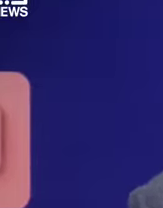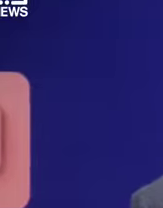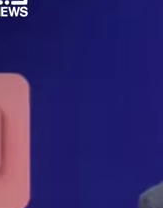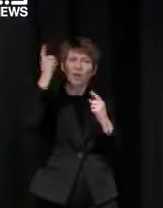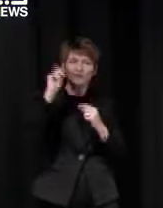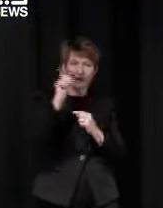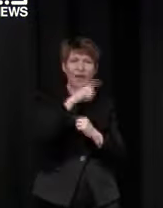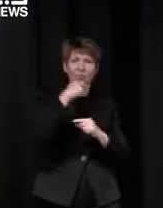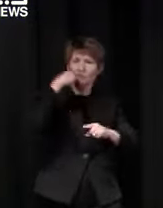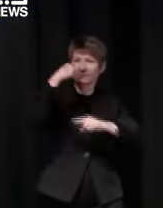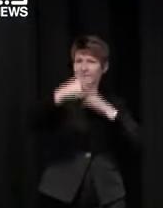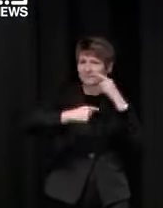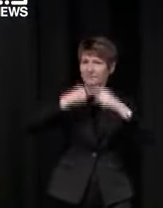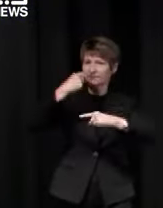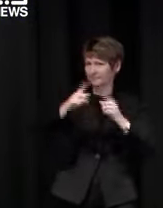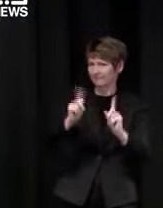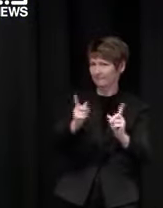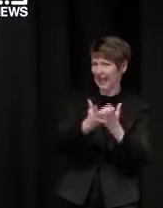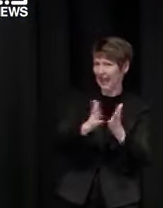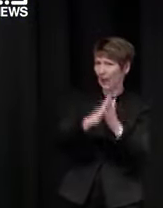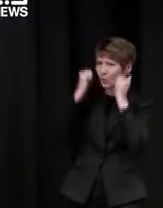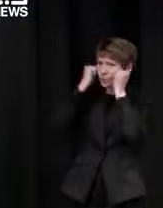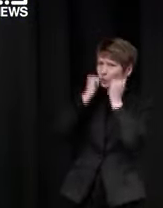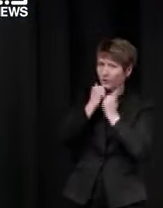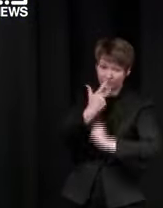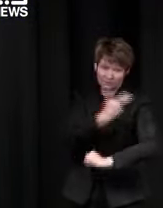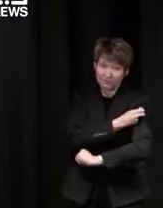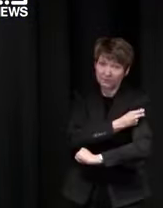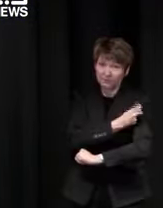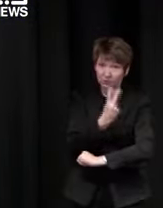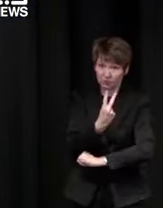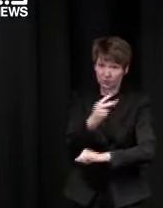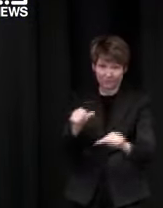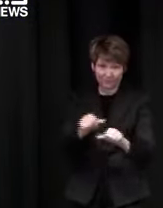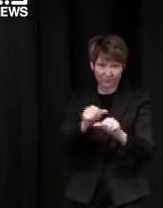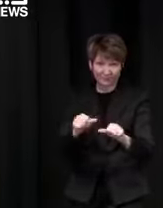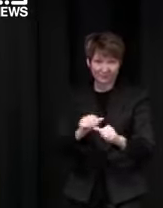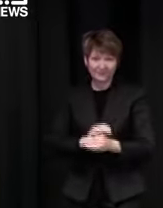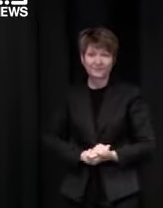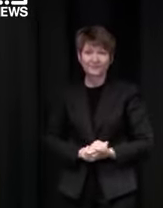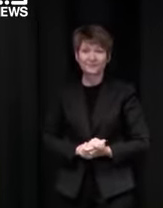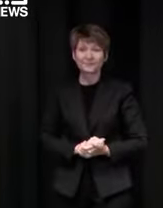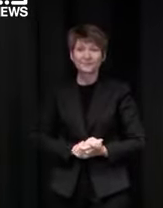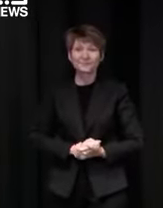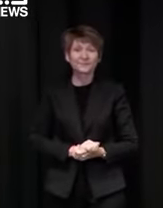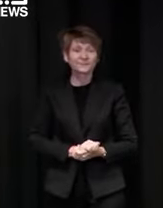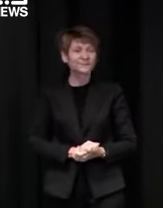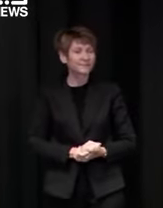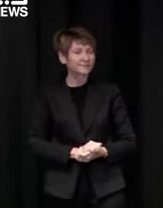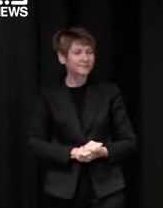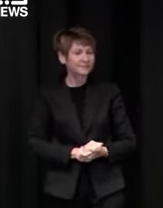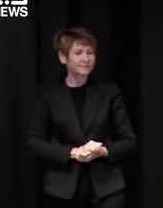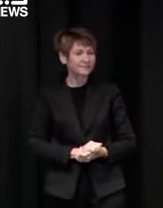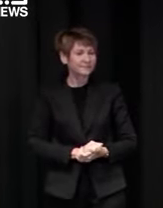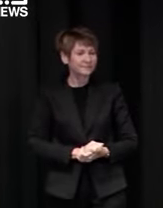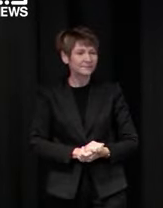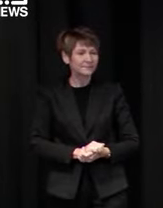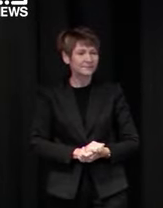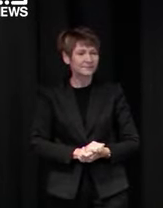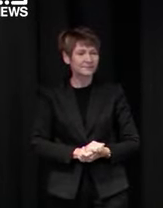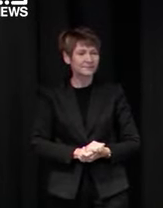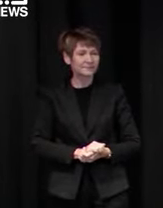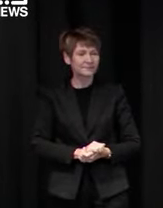a place over to you minister thanks premier so